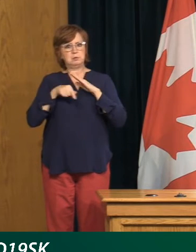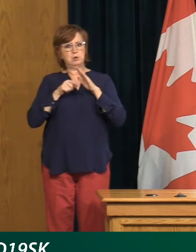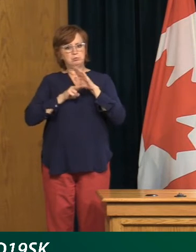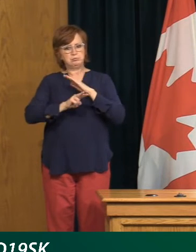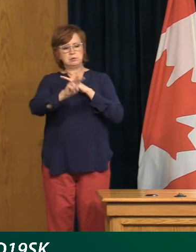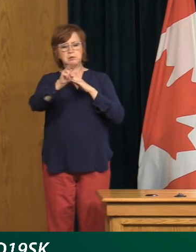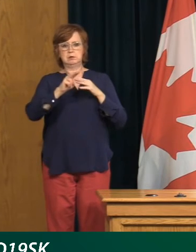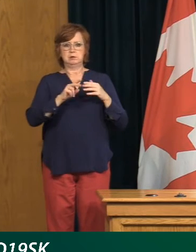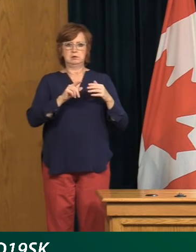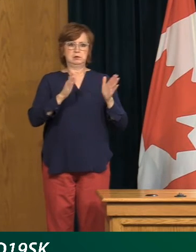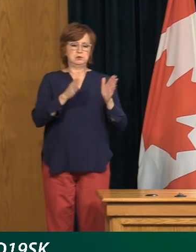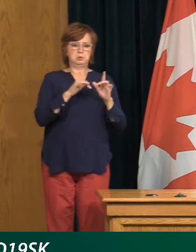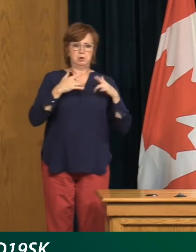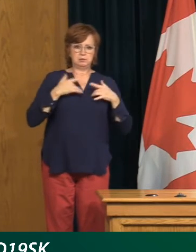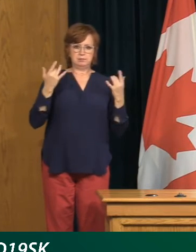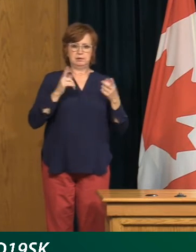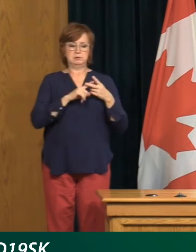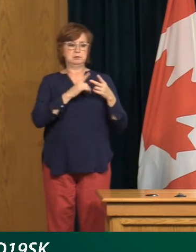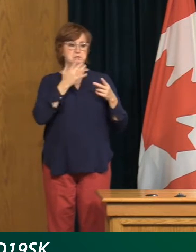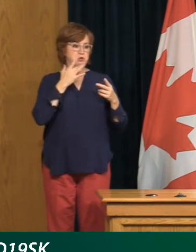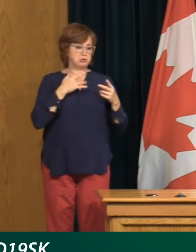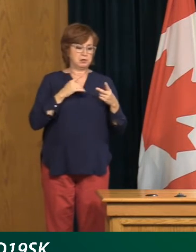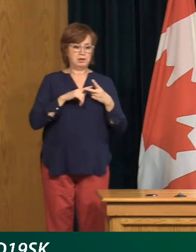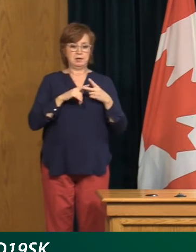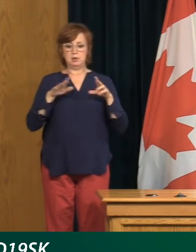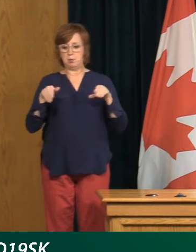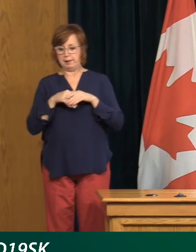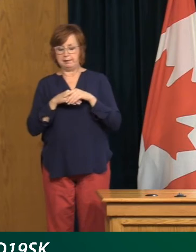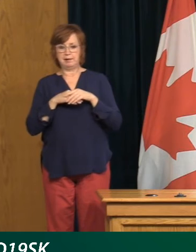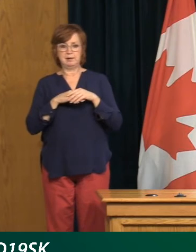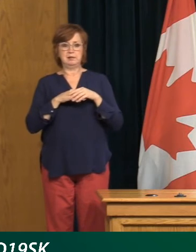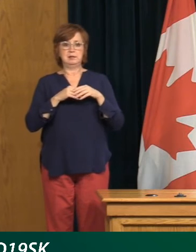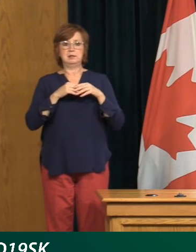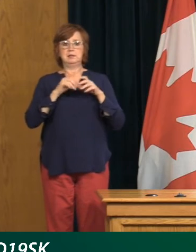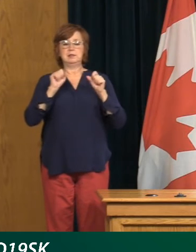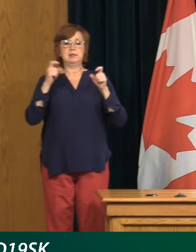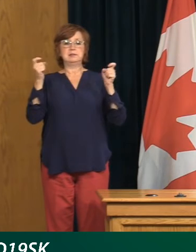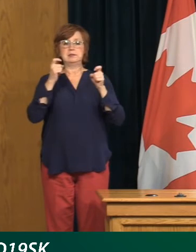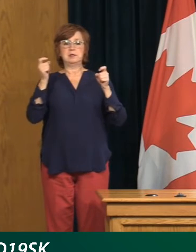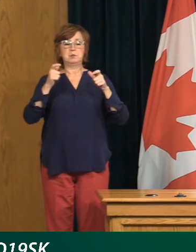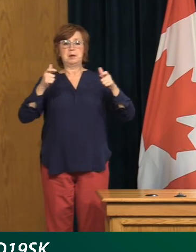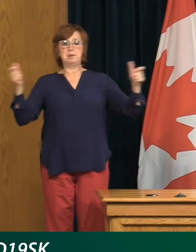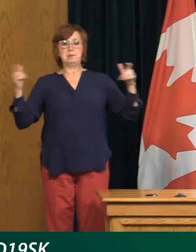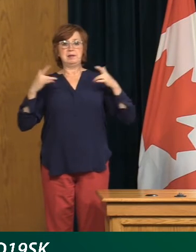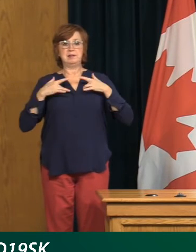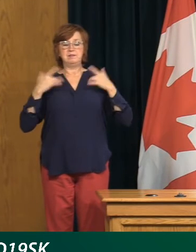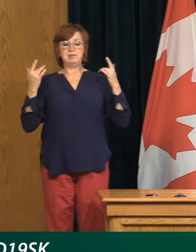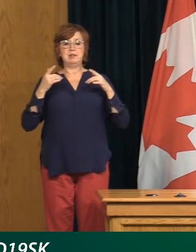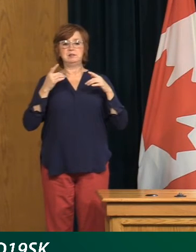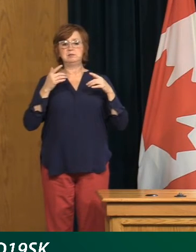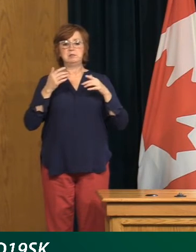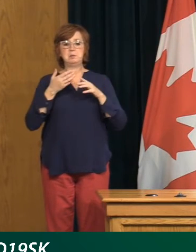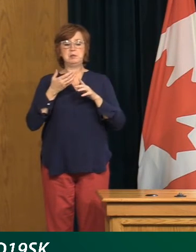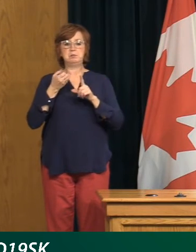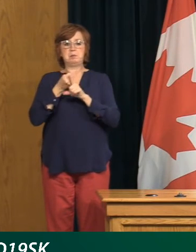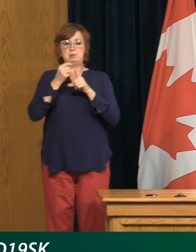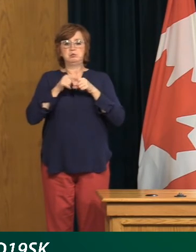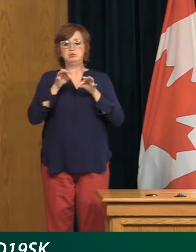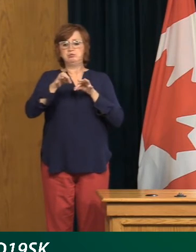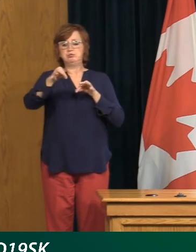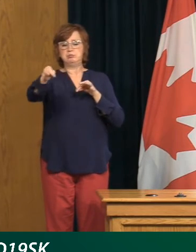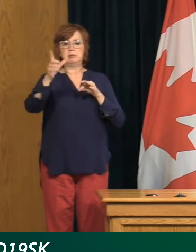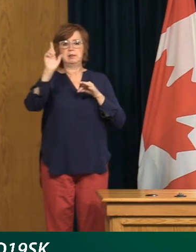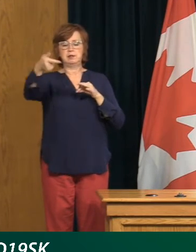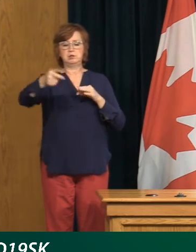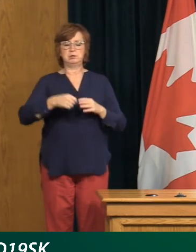event, whether it's a birthday or a wedding, and defer that major celebration to maybe a few months into the future, I think that's really important.